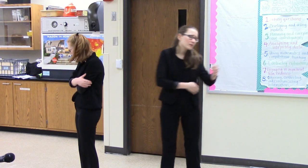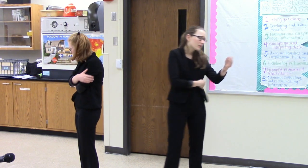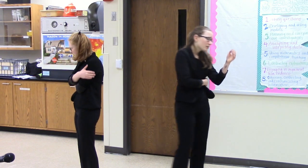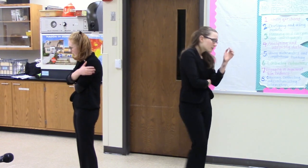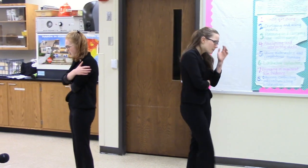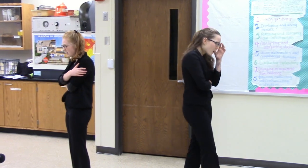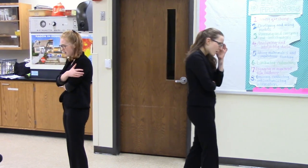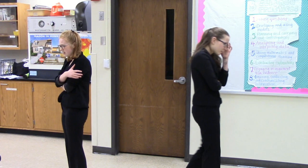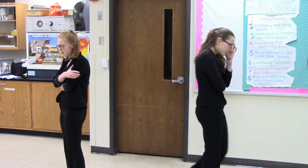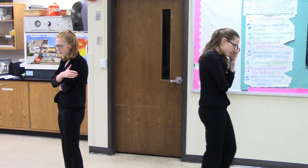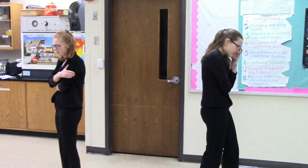Mom.